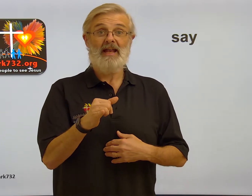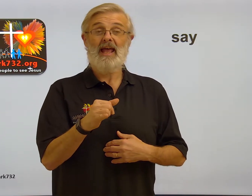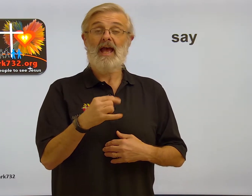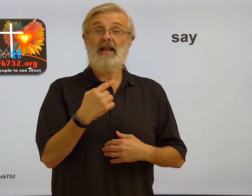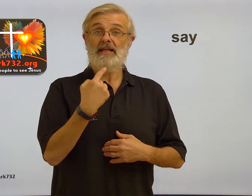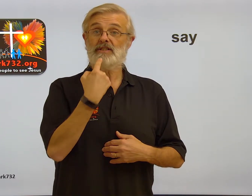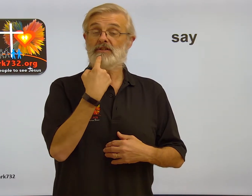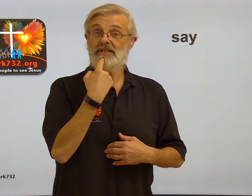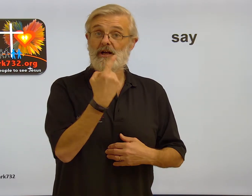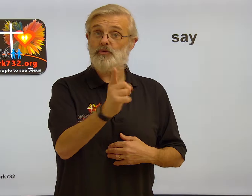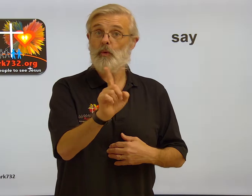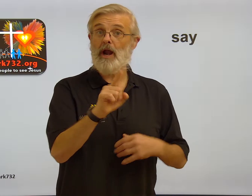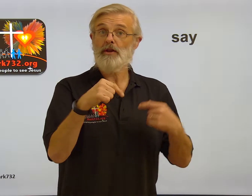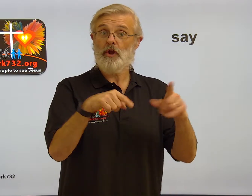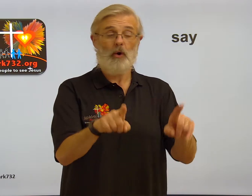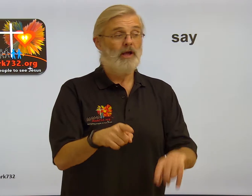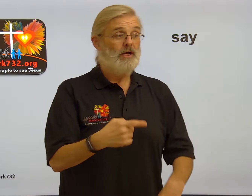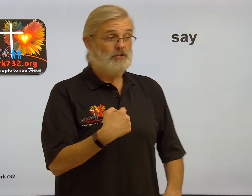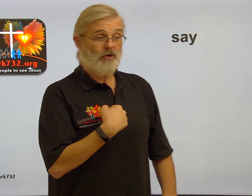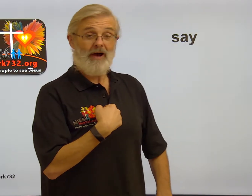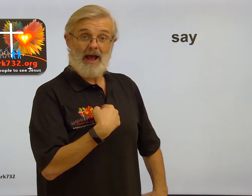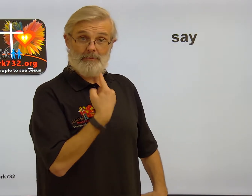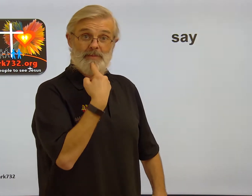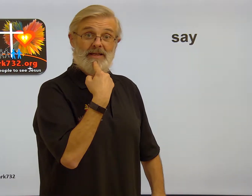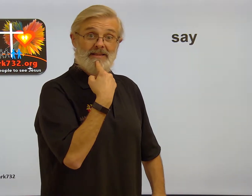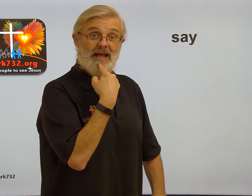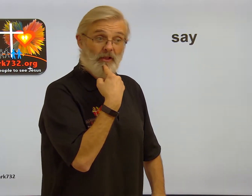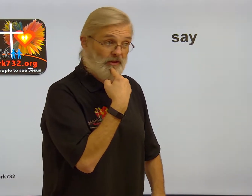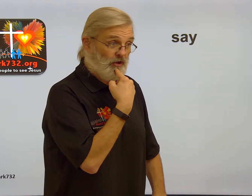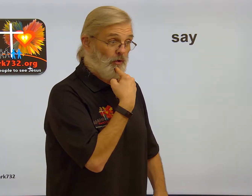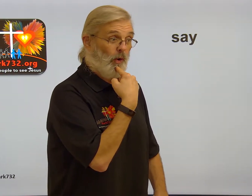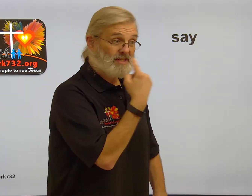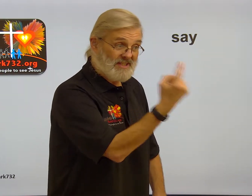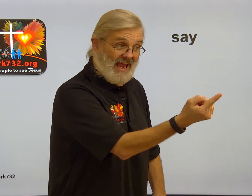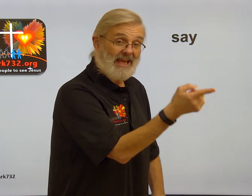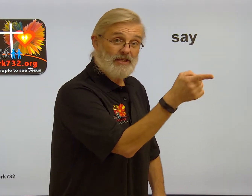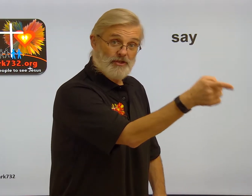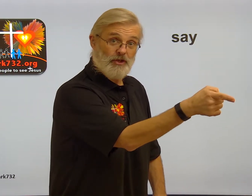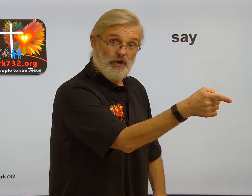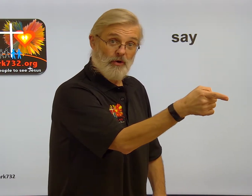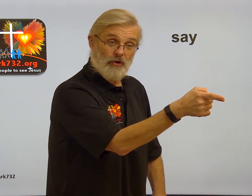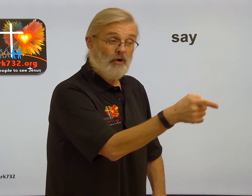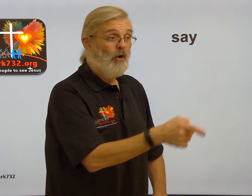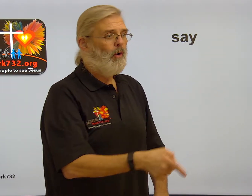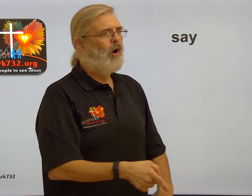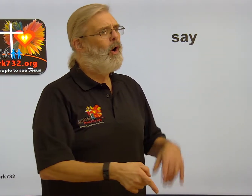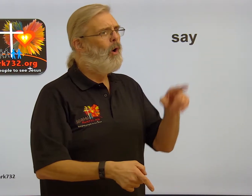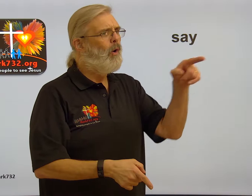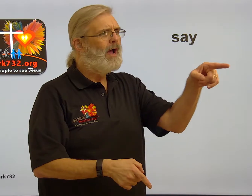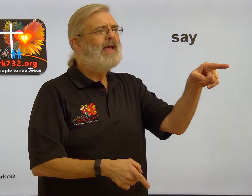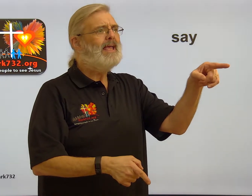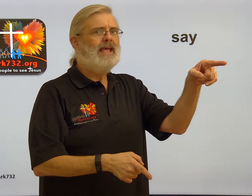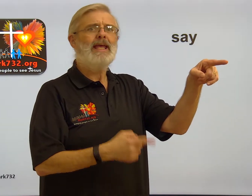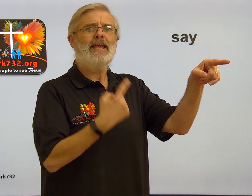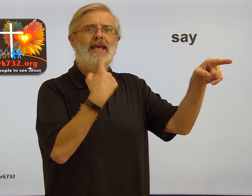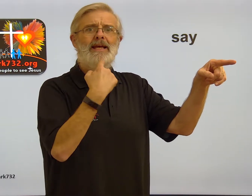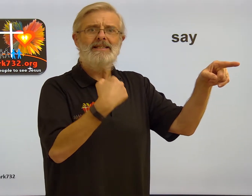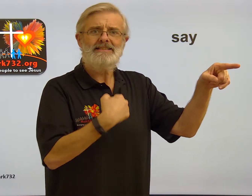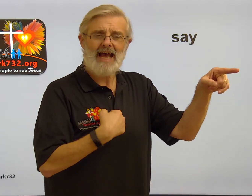and it tells where are you going so if I'm telling you or saying it to you or oh he said